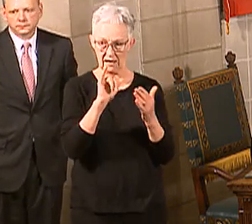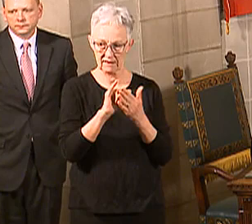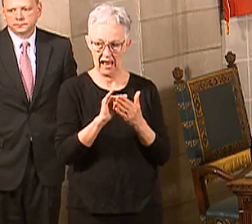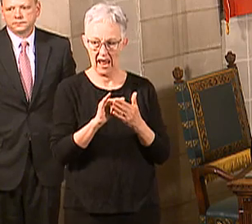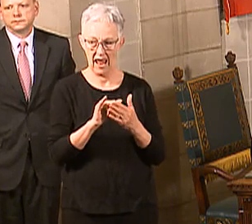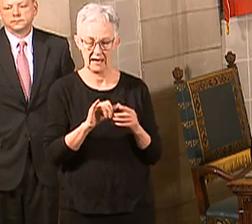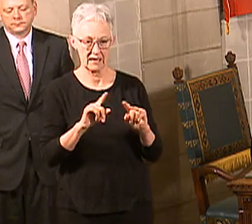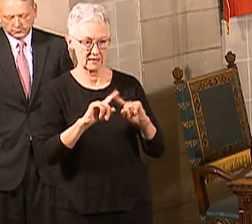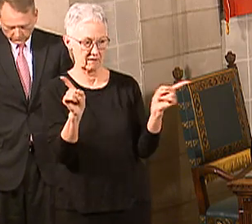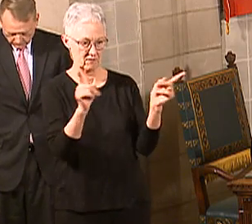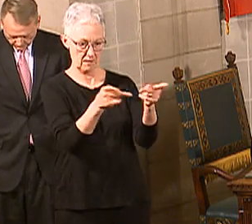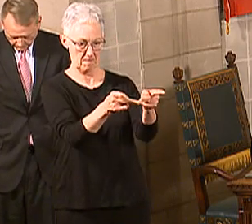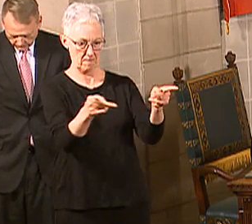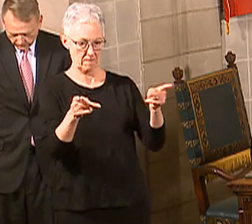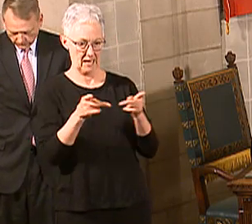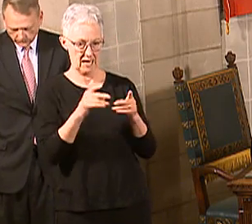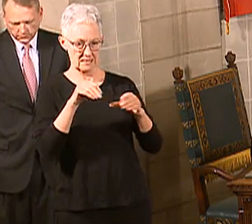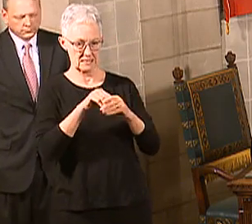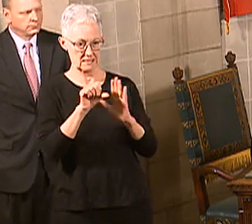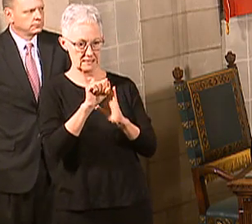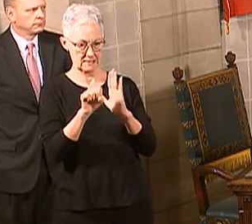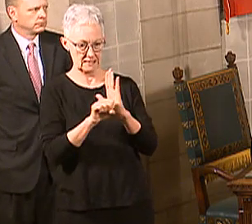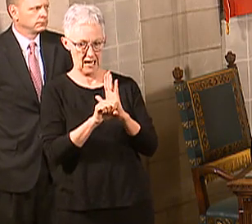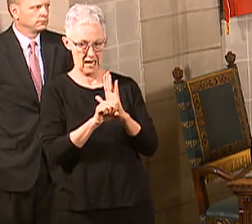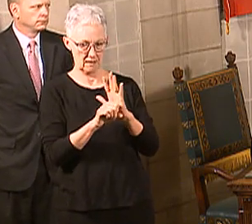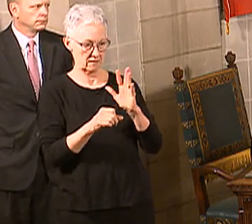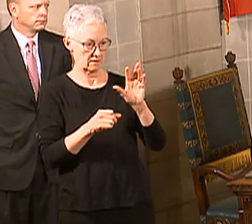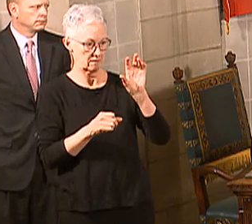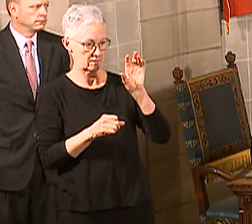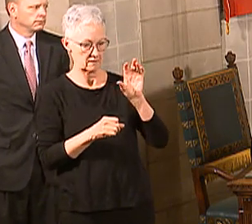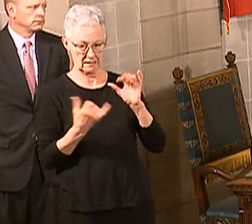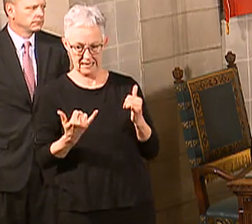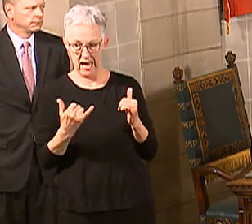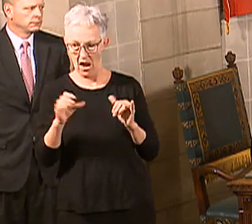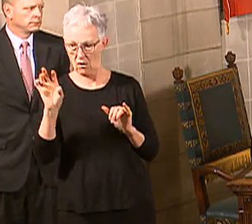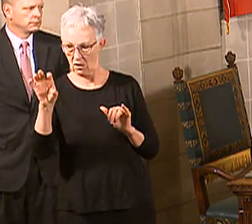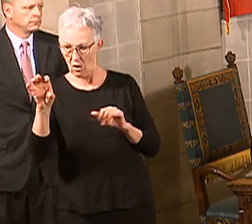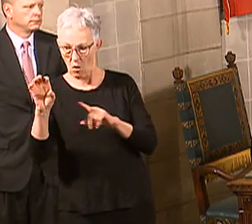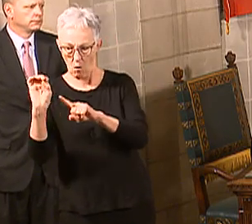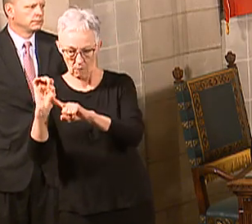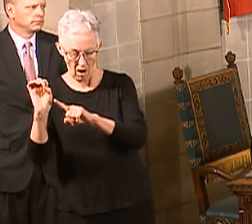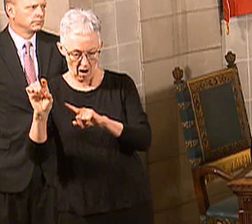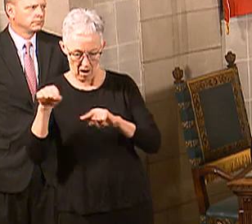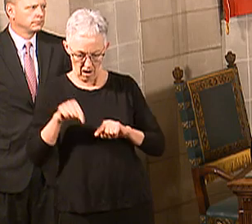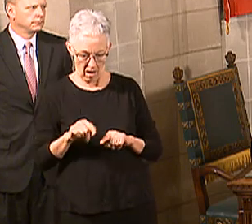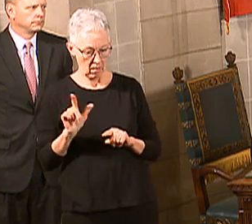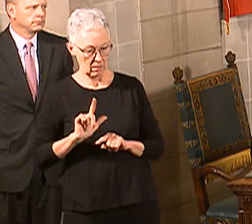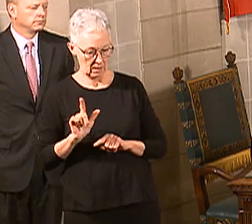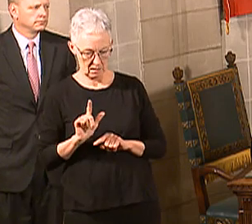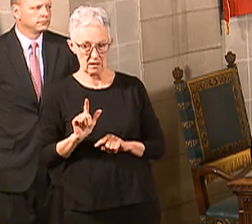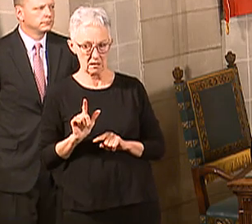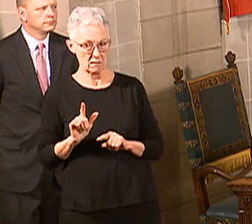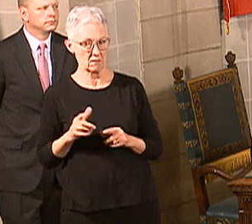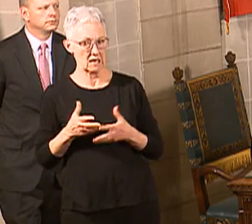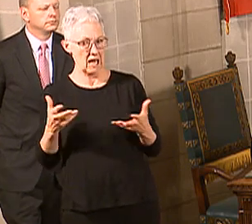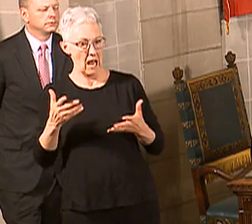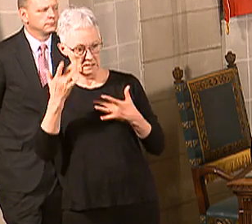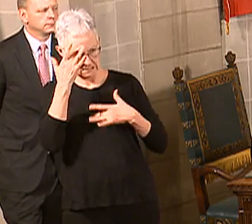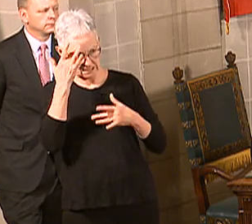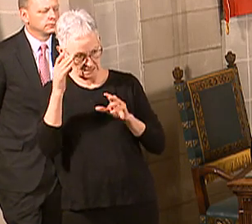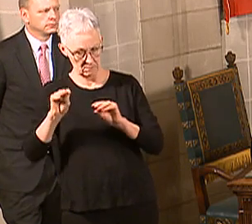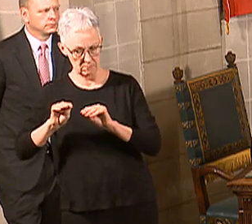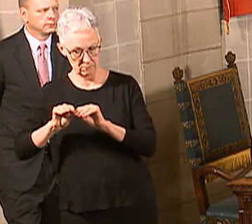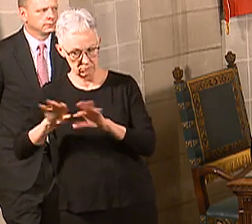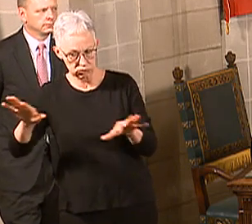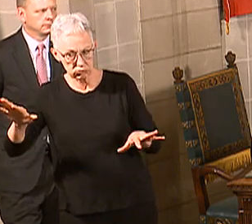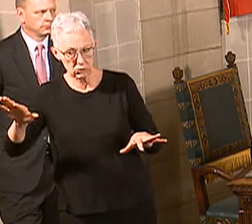state at different times, and that is what our public health measures are all about. They're regionally based on public health district